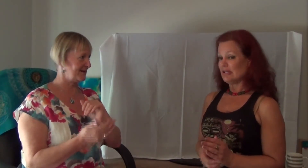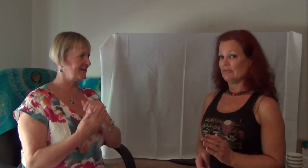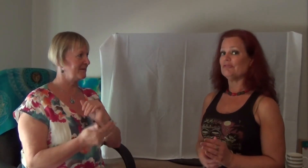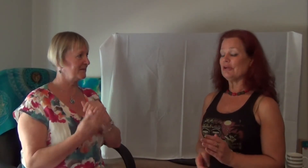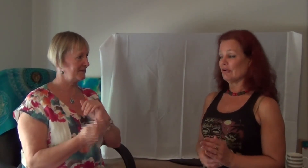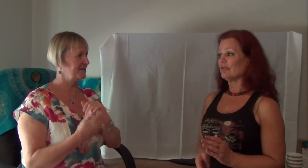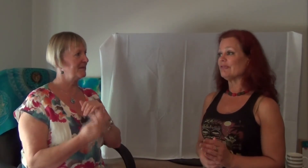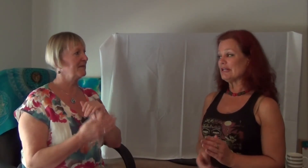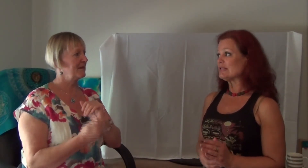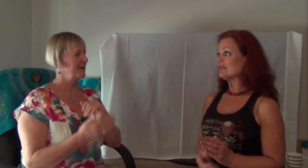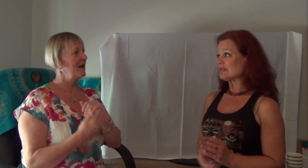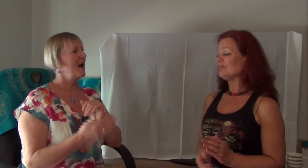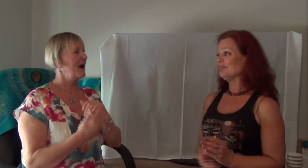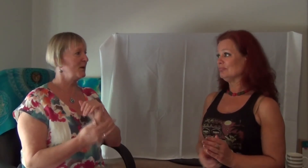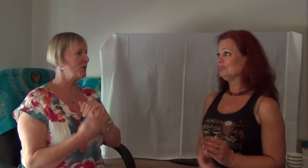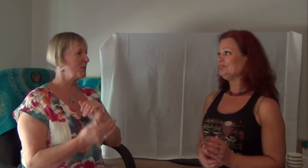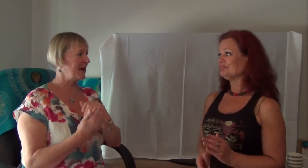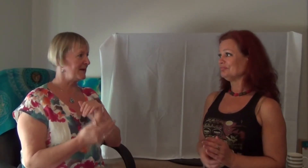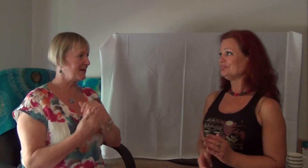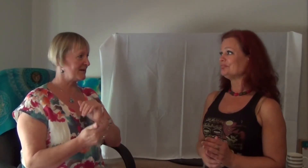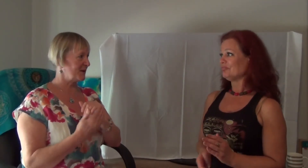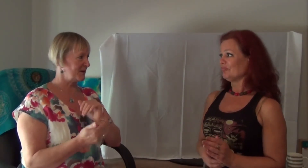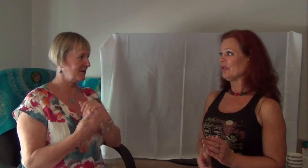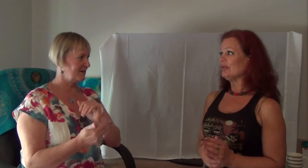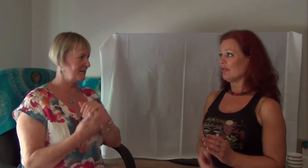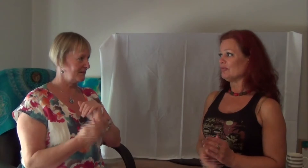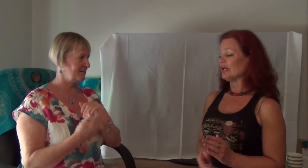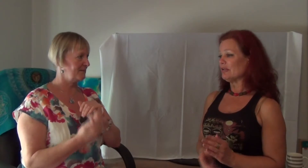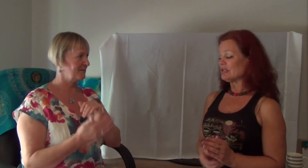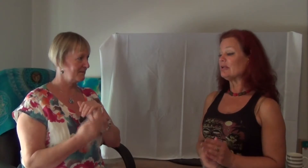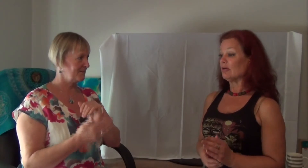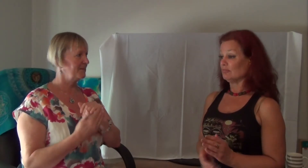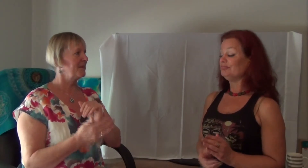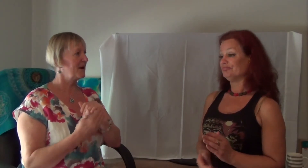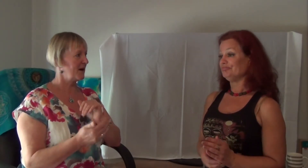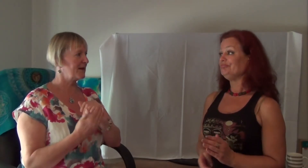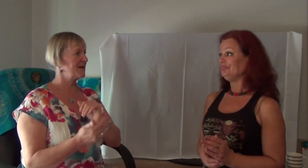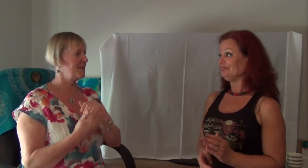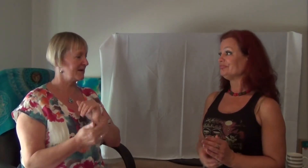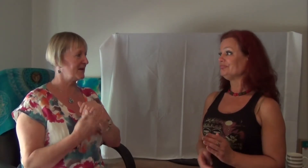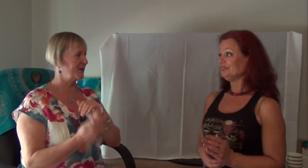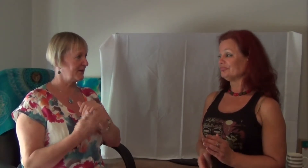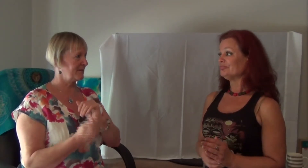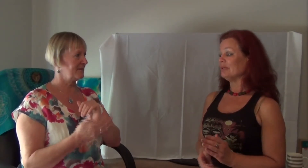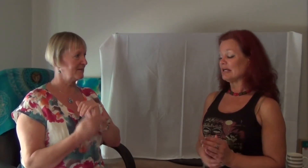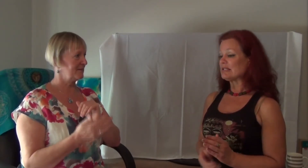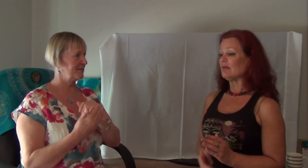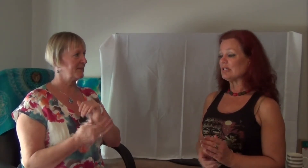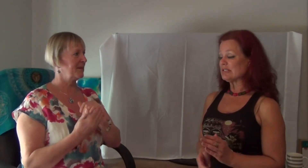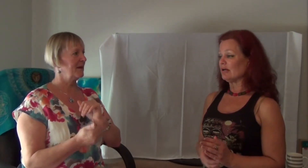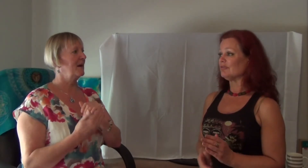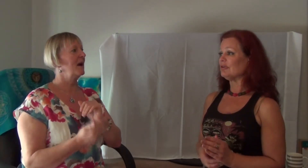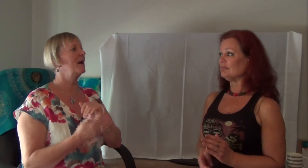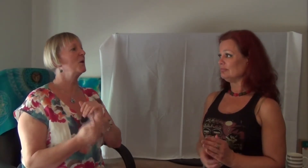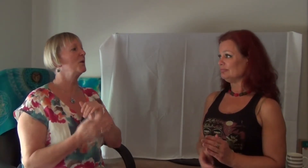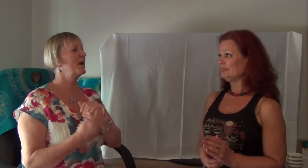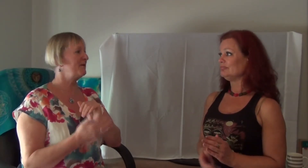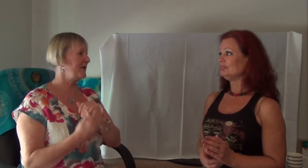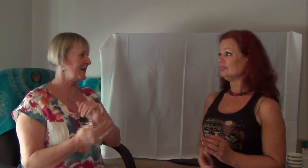seeing the fear on their faces. And all the blood in the snow. And all the blood in the snow. I accept myself. I accept myself. And all their fear.